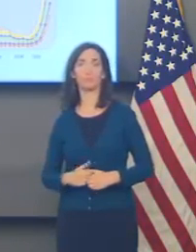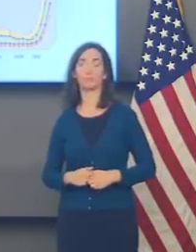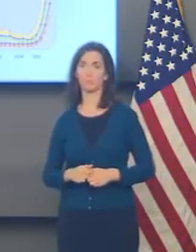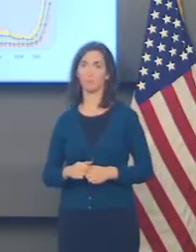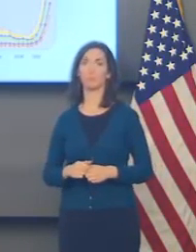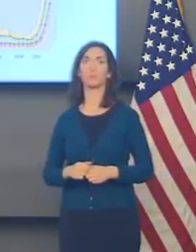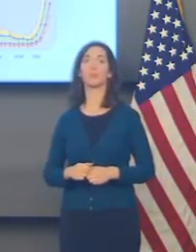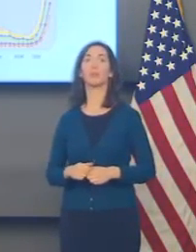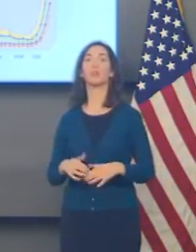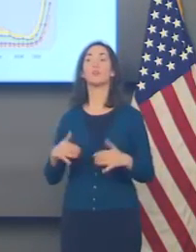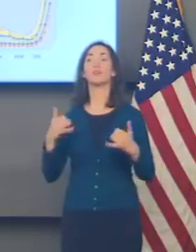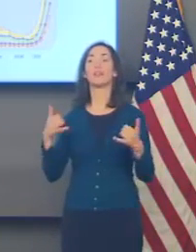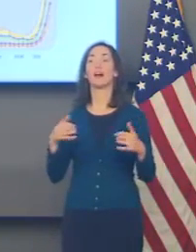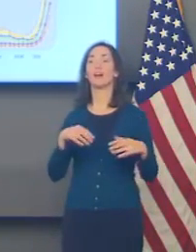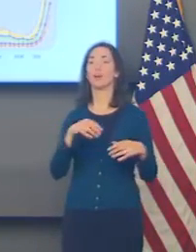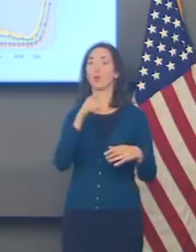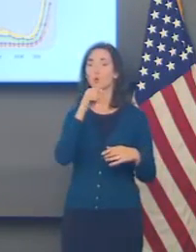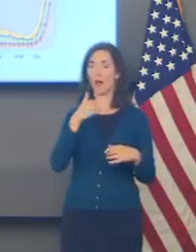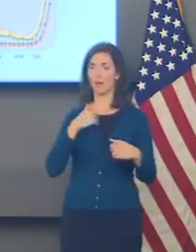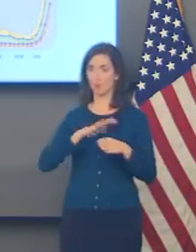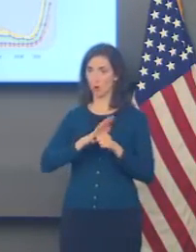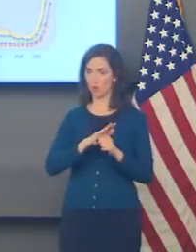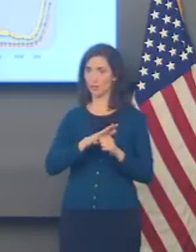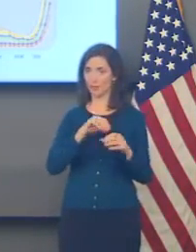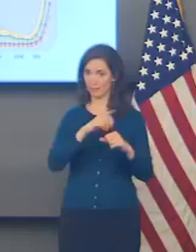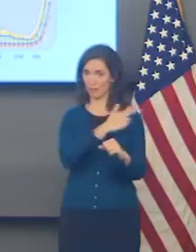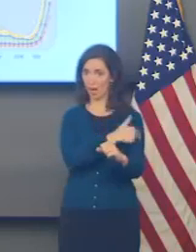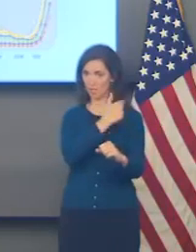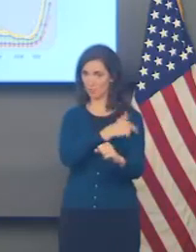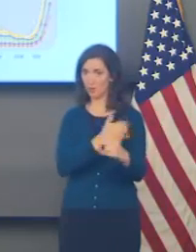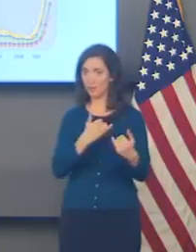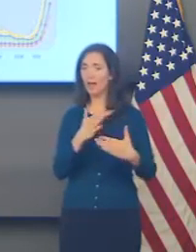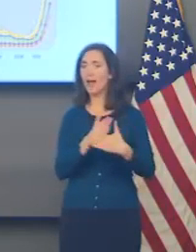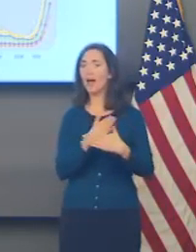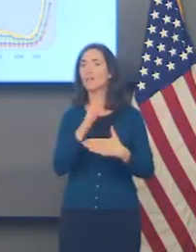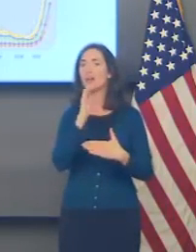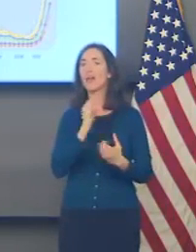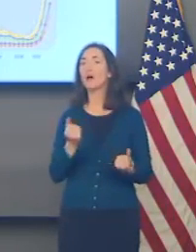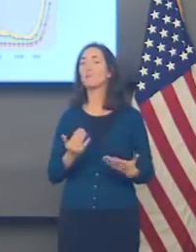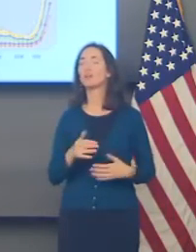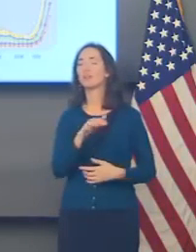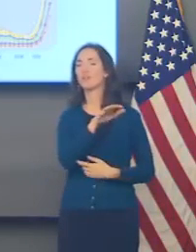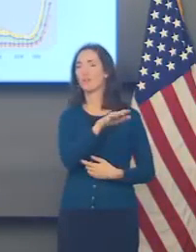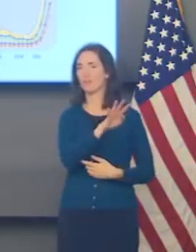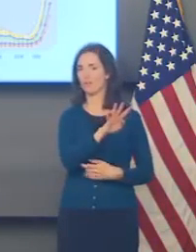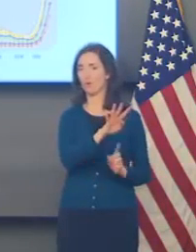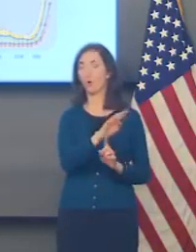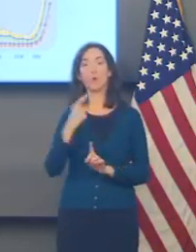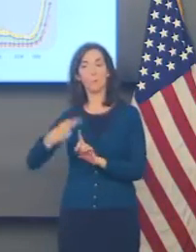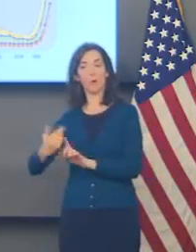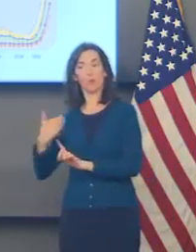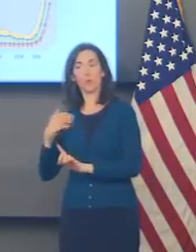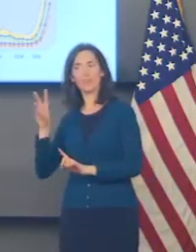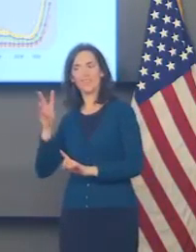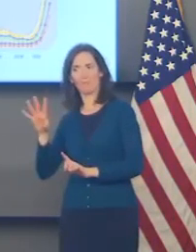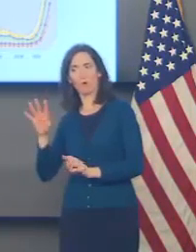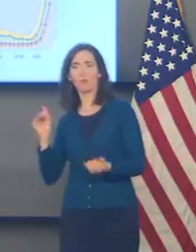average age of the hospitalized COVID patient in Louisiana right now is 54. And a month ago, it was 64.